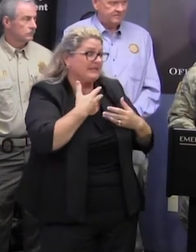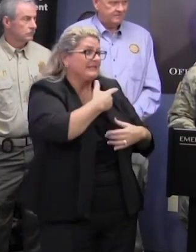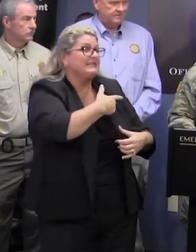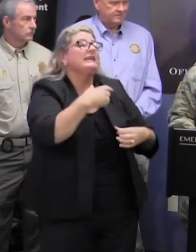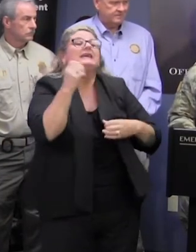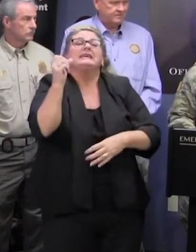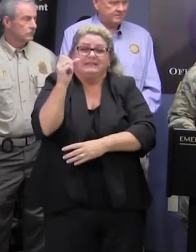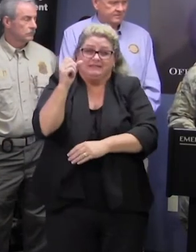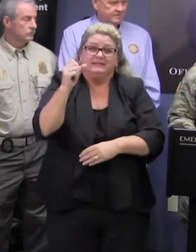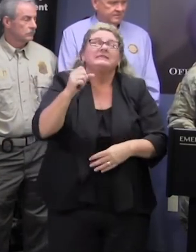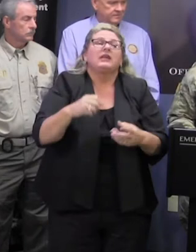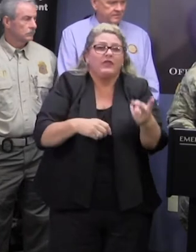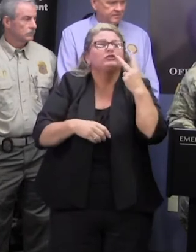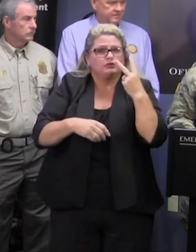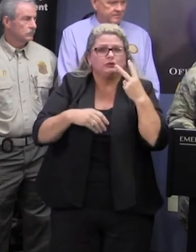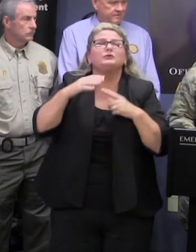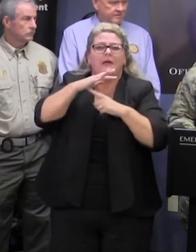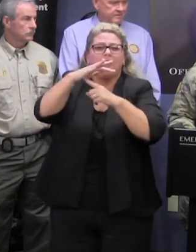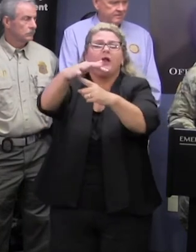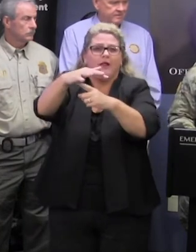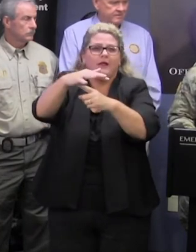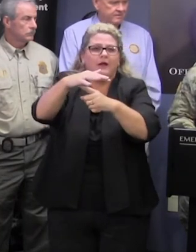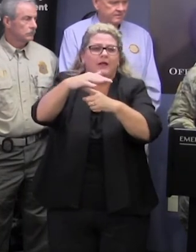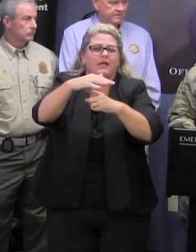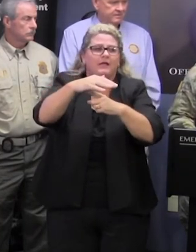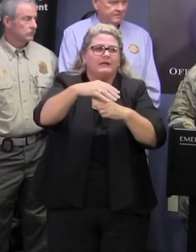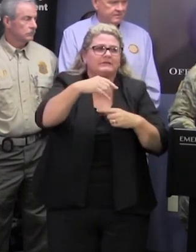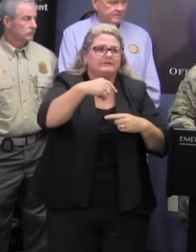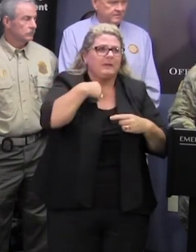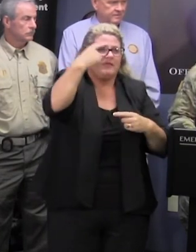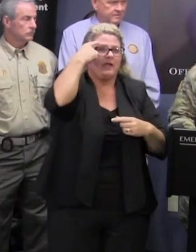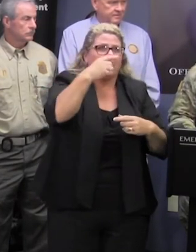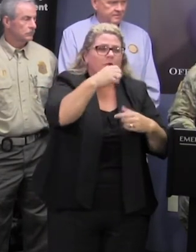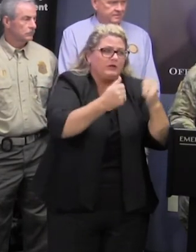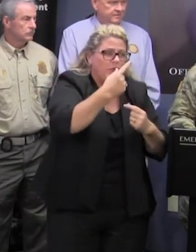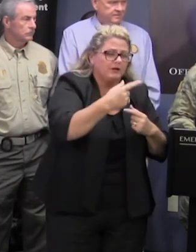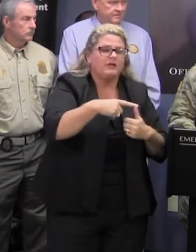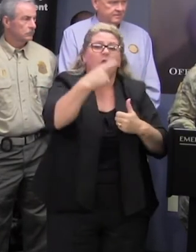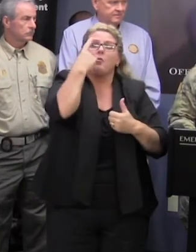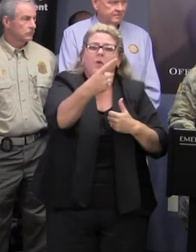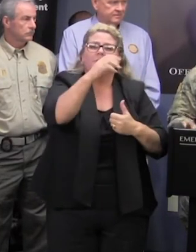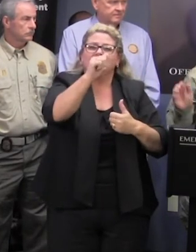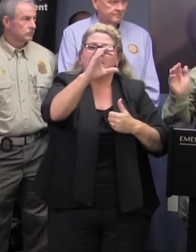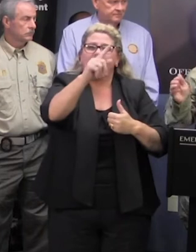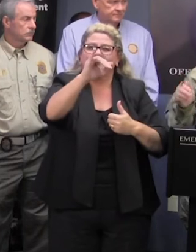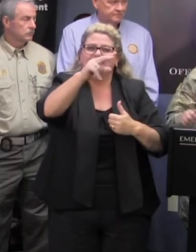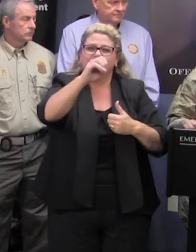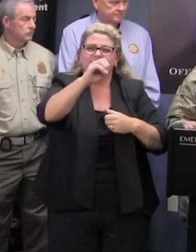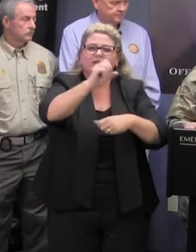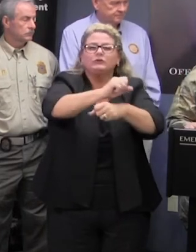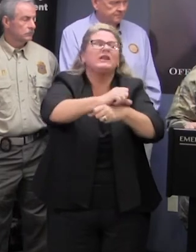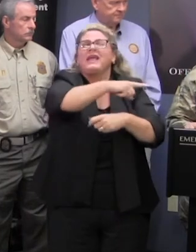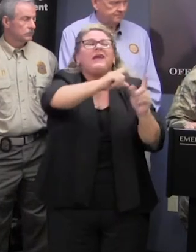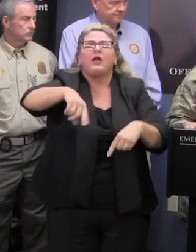had we there's actually two chinooks so that's that's the reason i'm looking a little confused one was an active duty chinook that uh just stopped